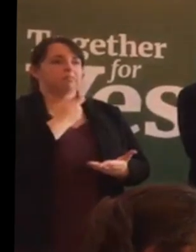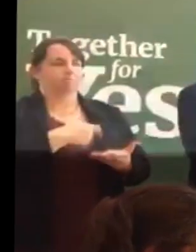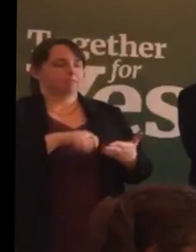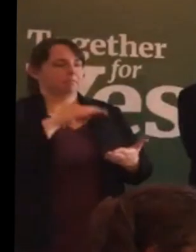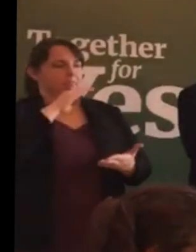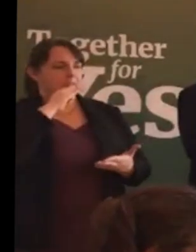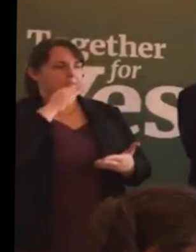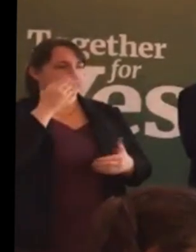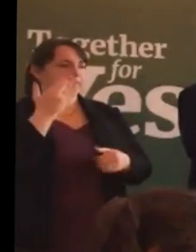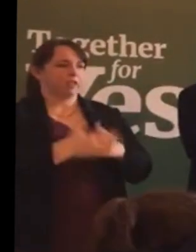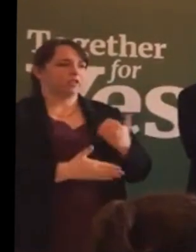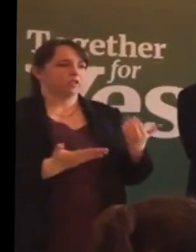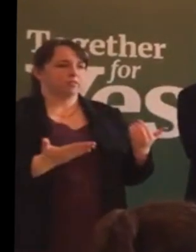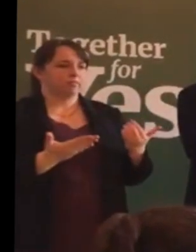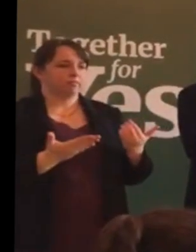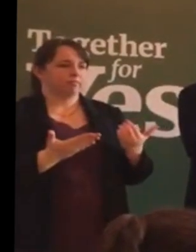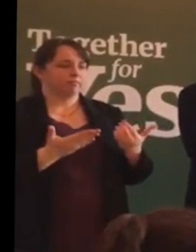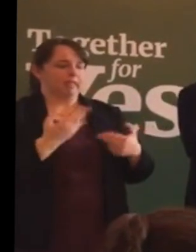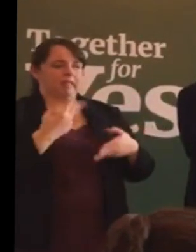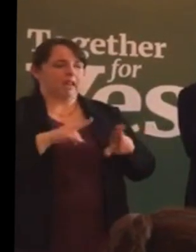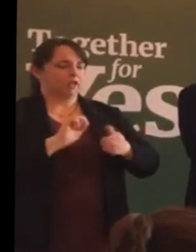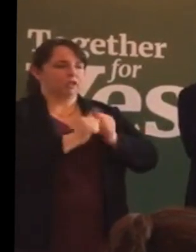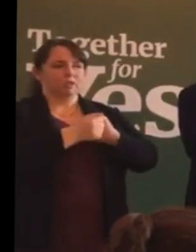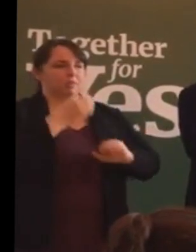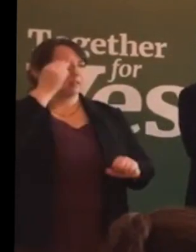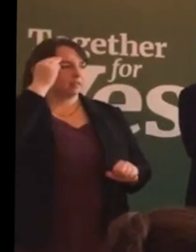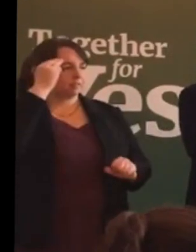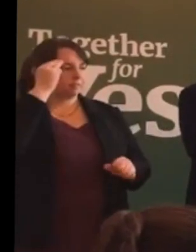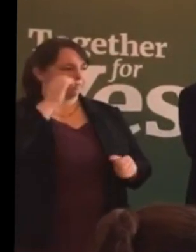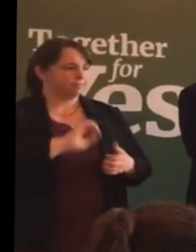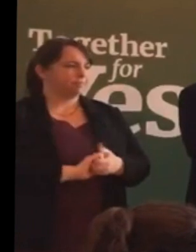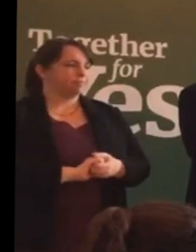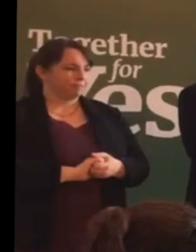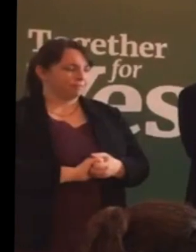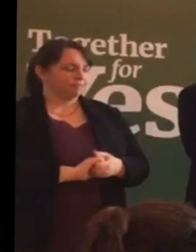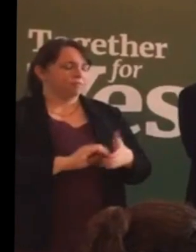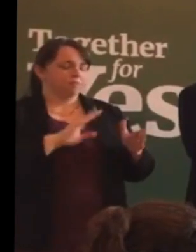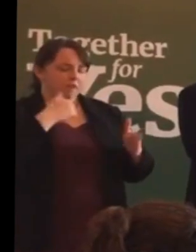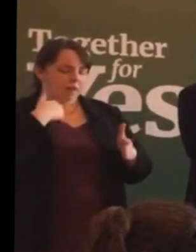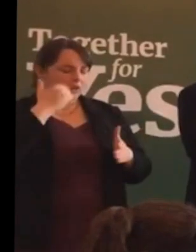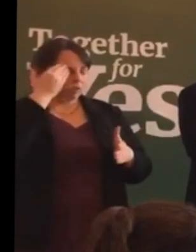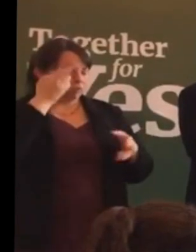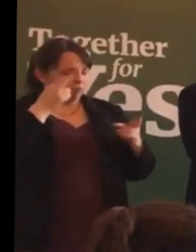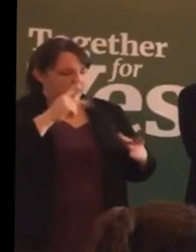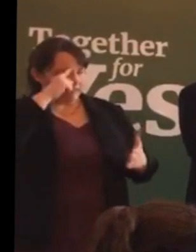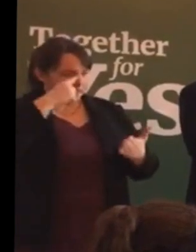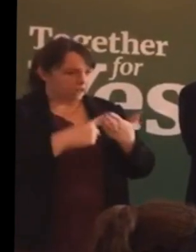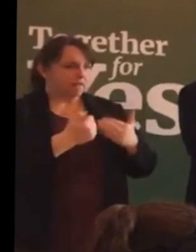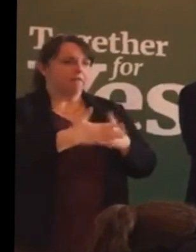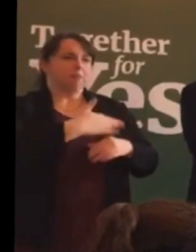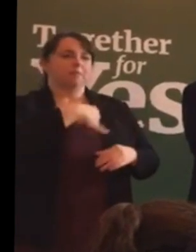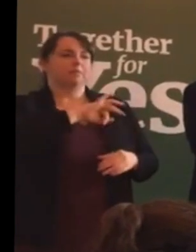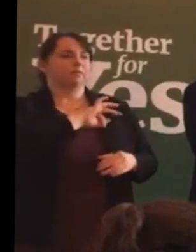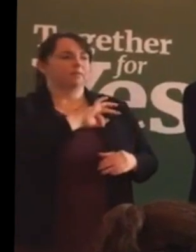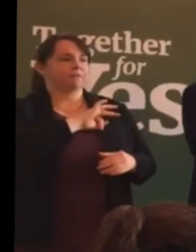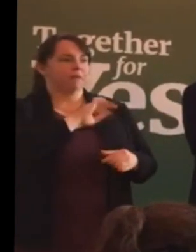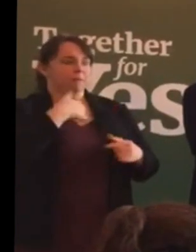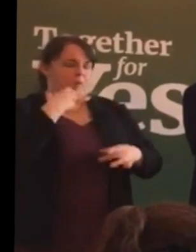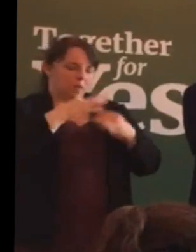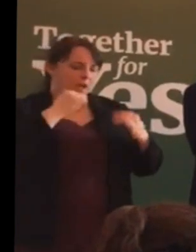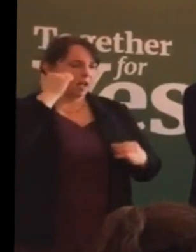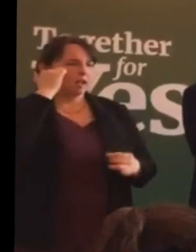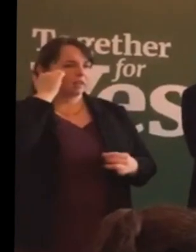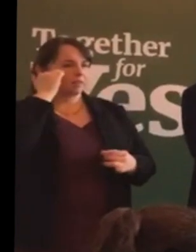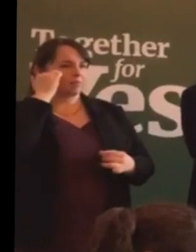was no going back. So I went ahead, I knew it was the right decision for me and